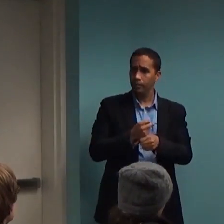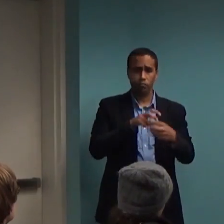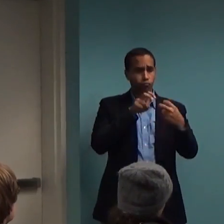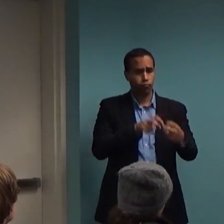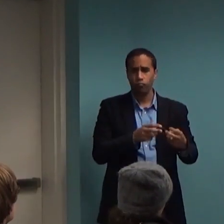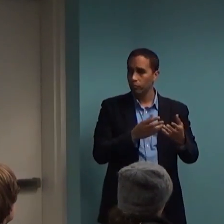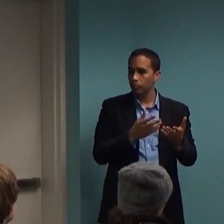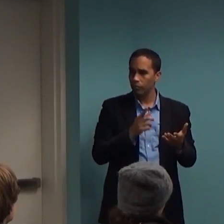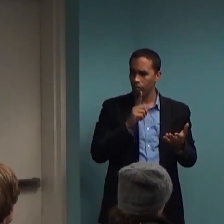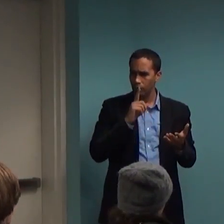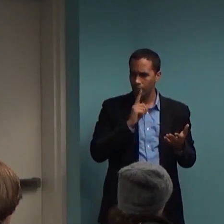medication.